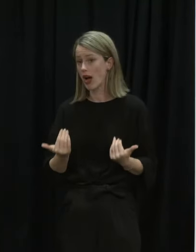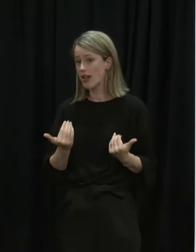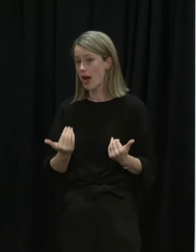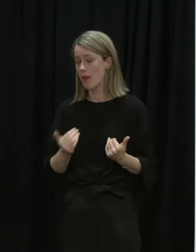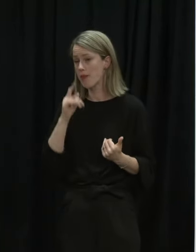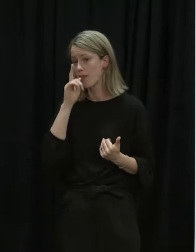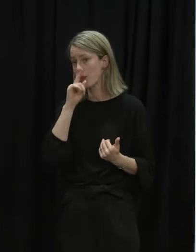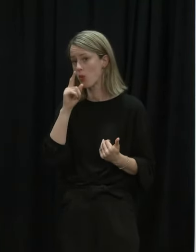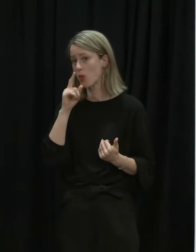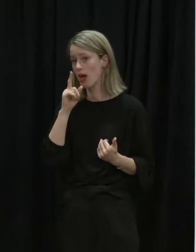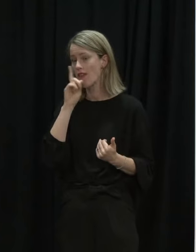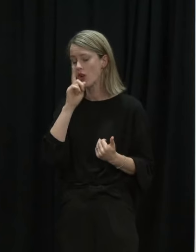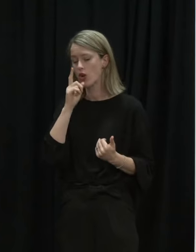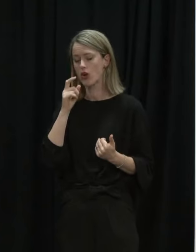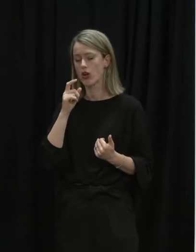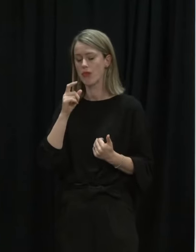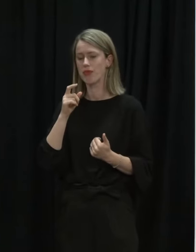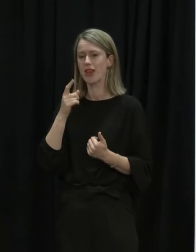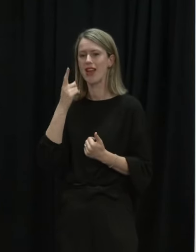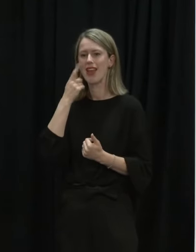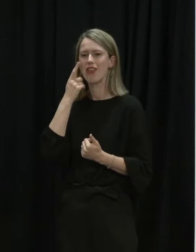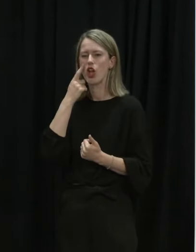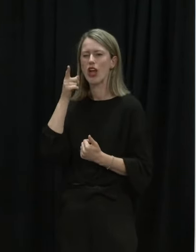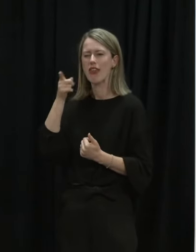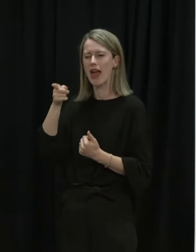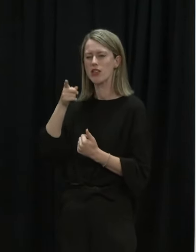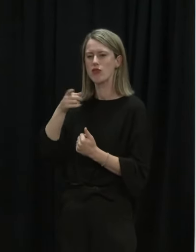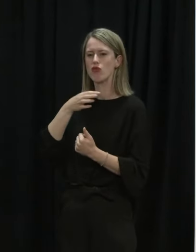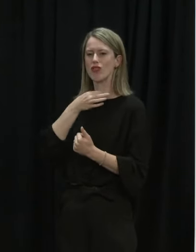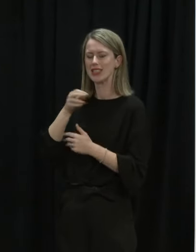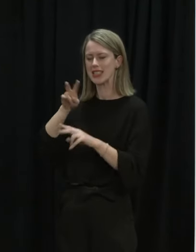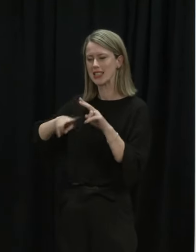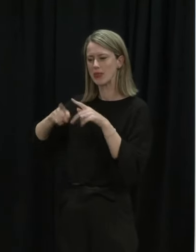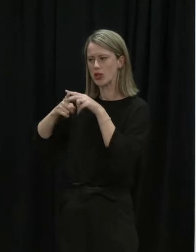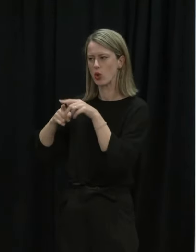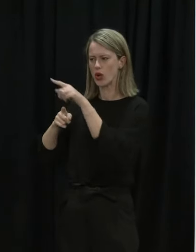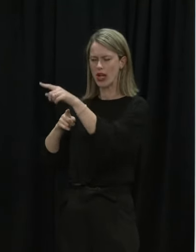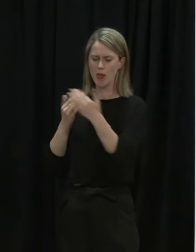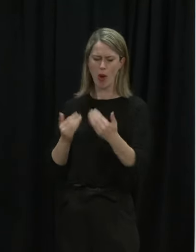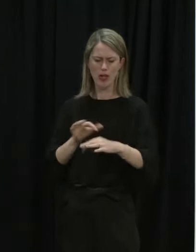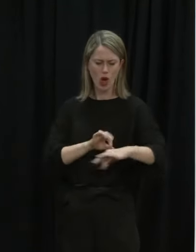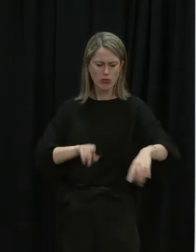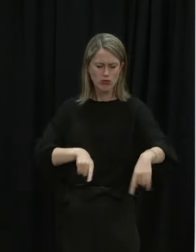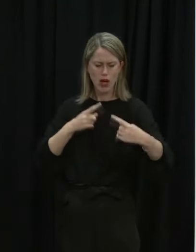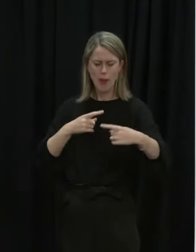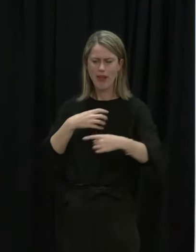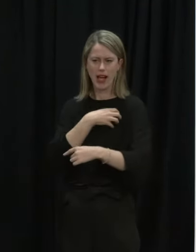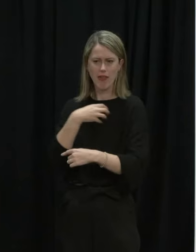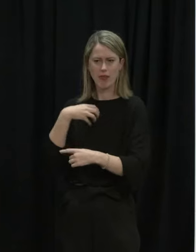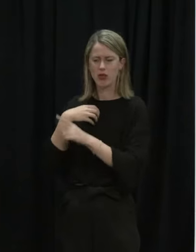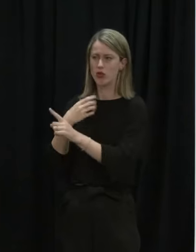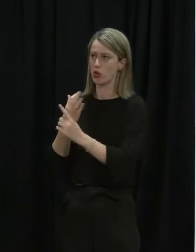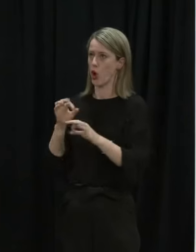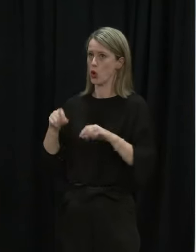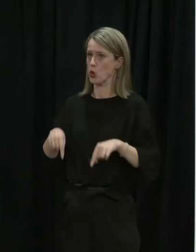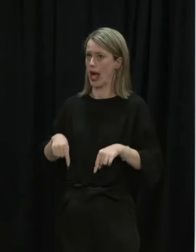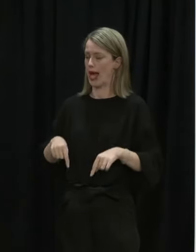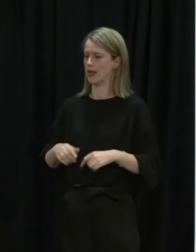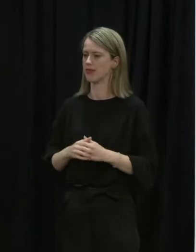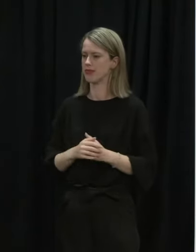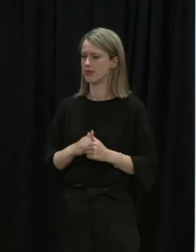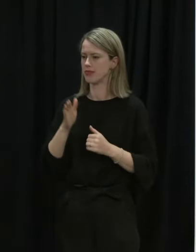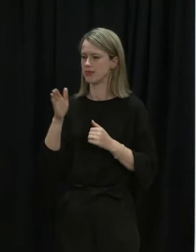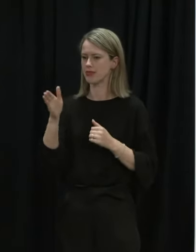people could take a look at that risk assessment tool and make a pretty good judgment. I'm not aware of anything right now today. Derek?